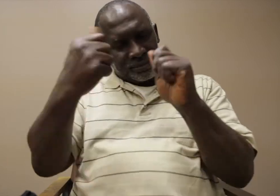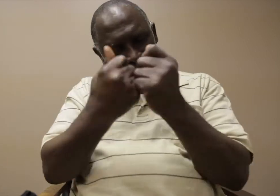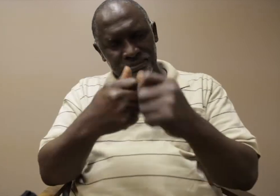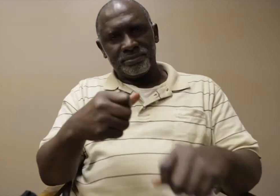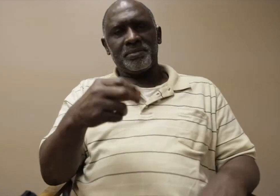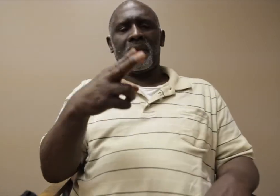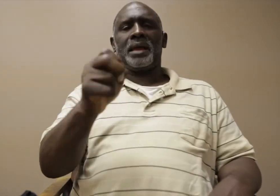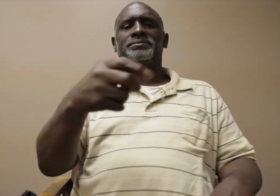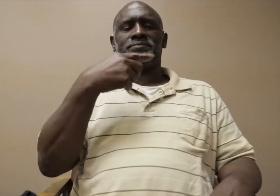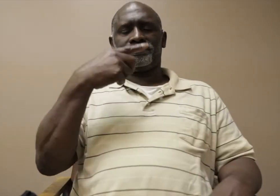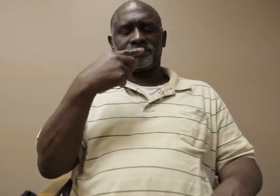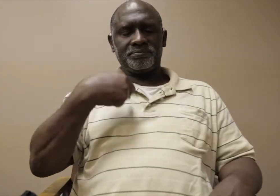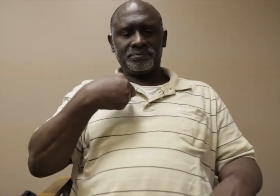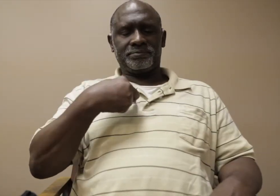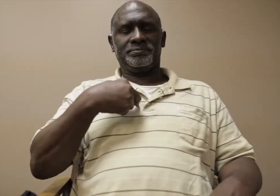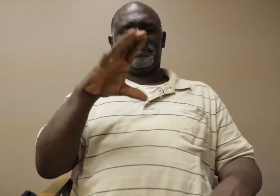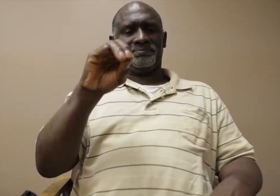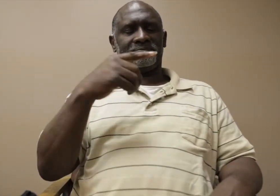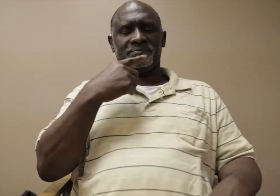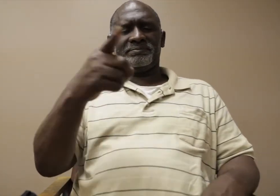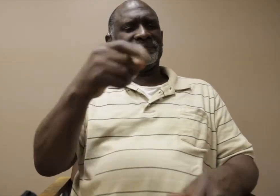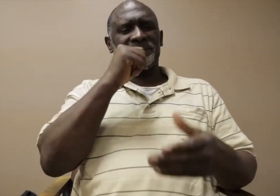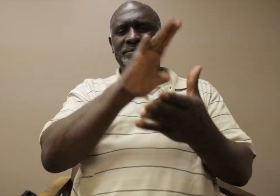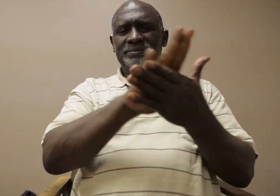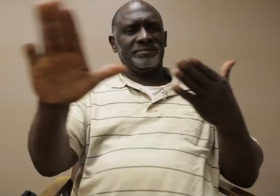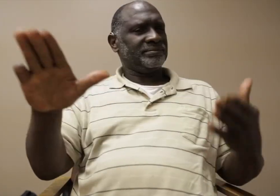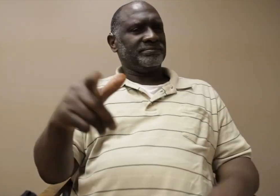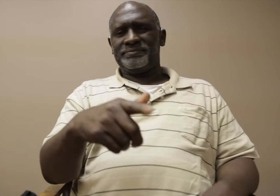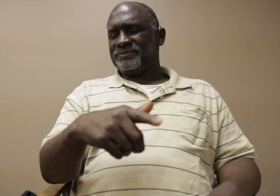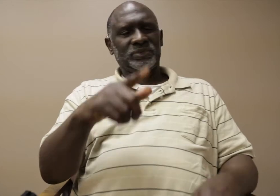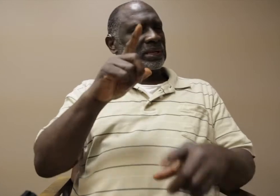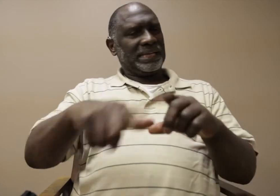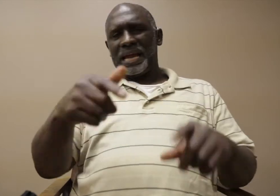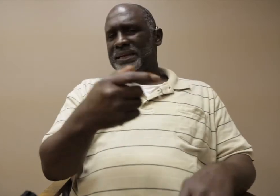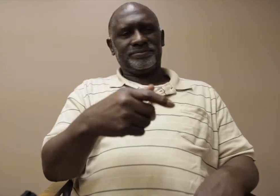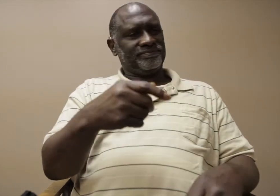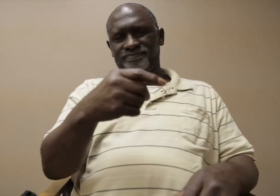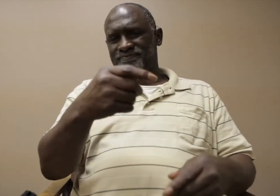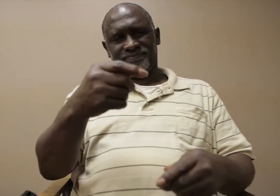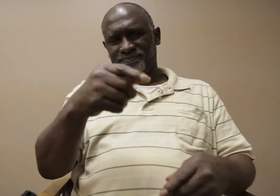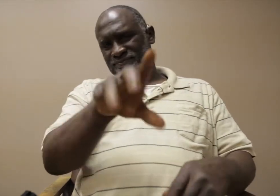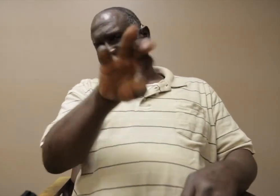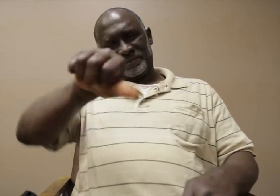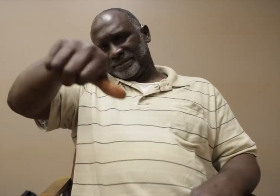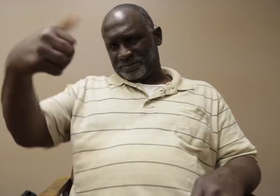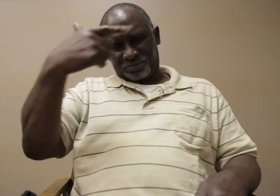and I said, I don't want this person. I want a different agency interpreter. So the company representative said, you can't